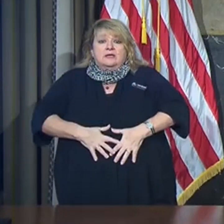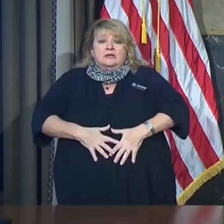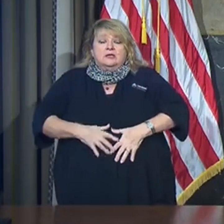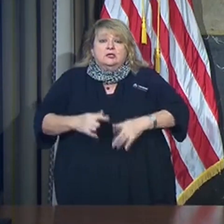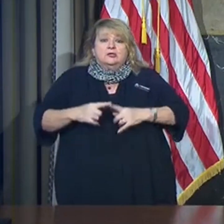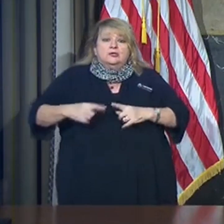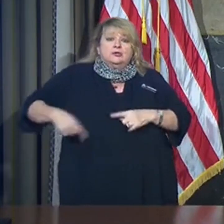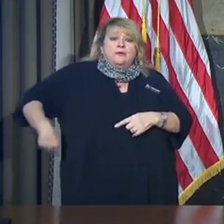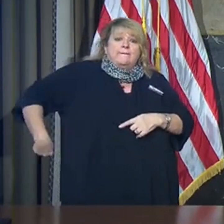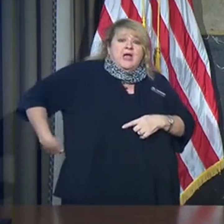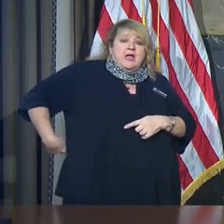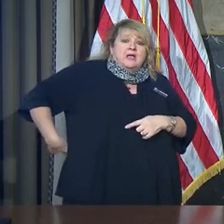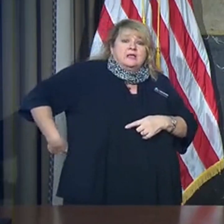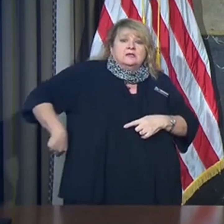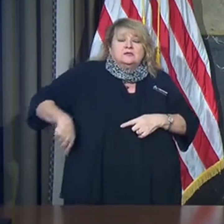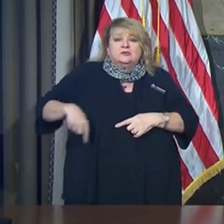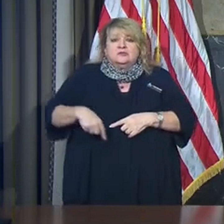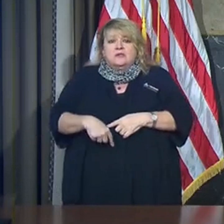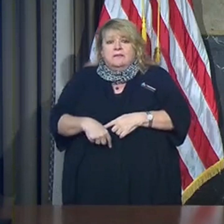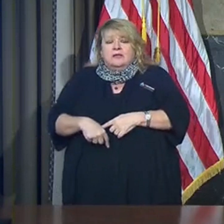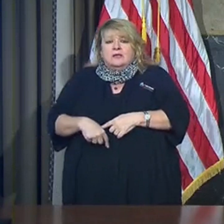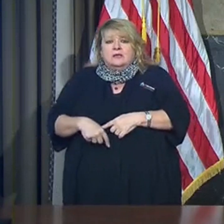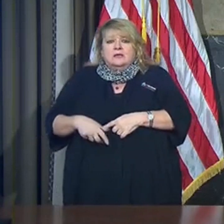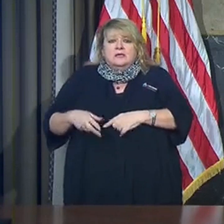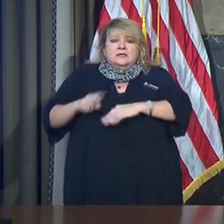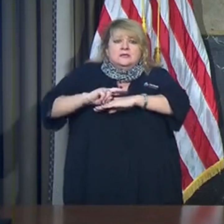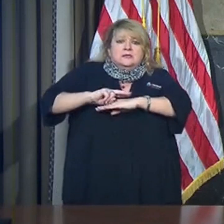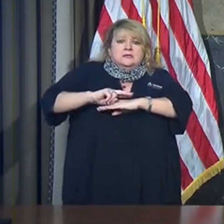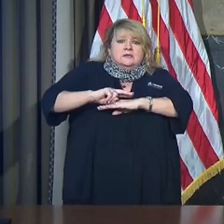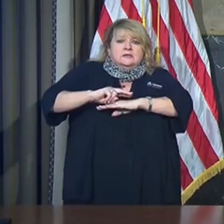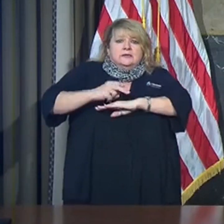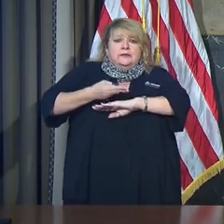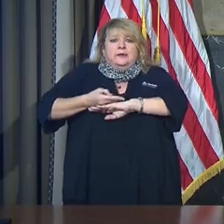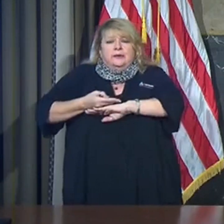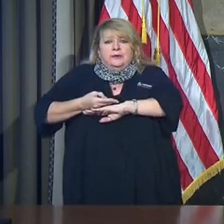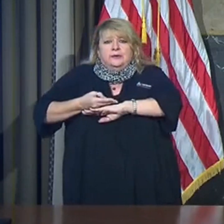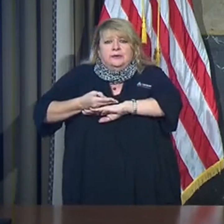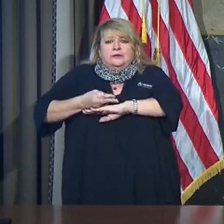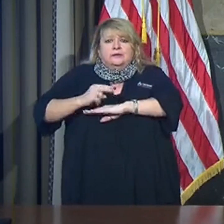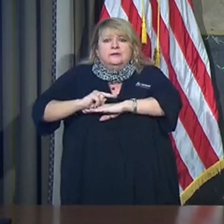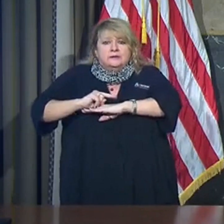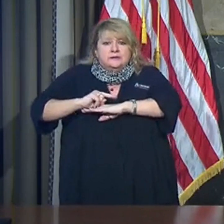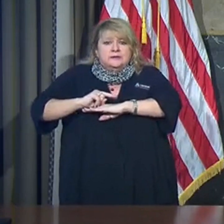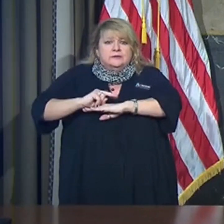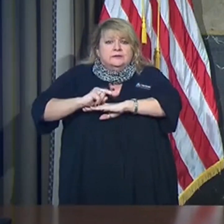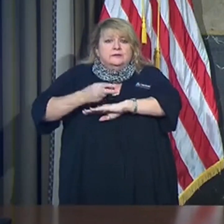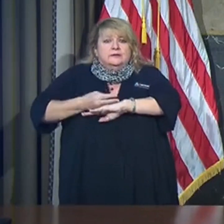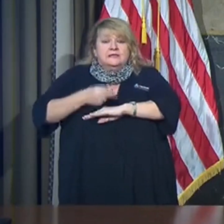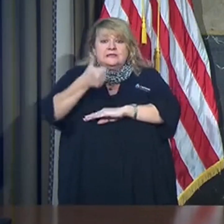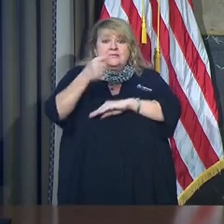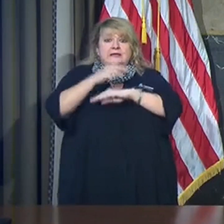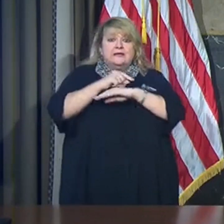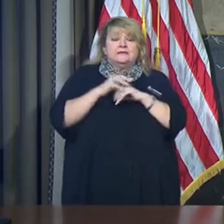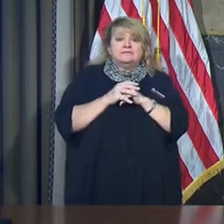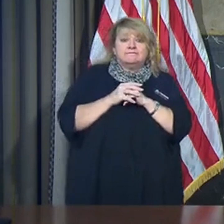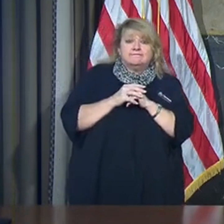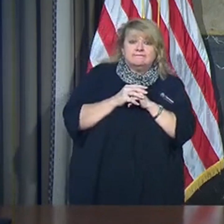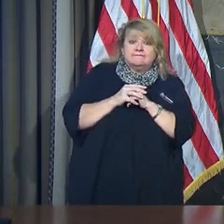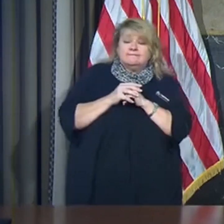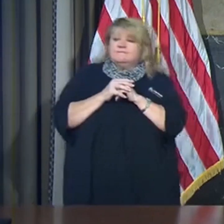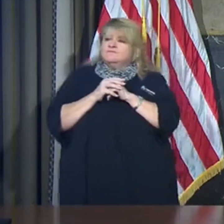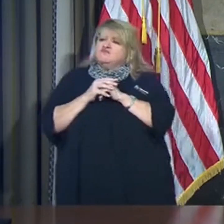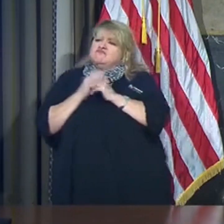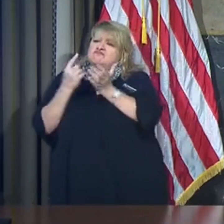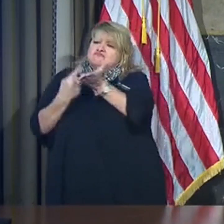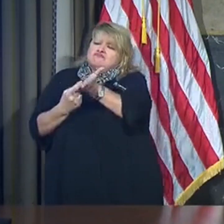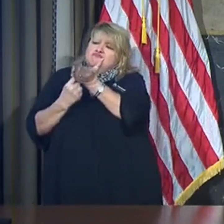to his stomach, to his back, and back and forth for 10 days. And we had